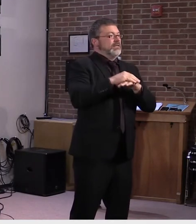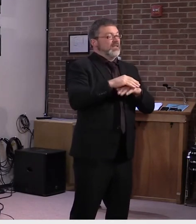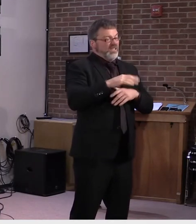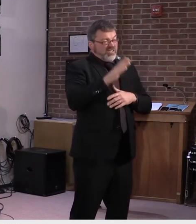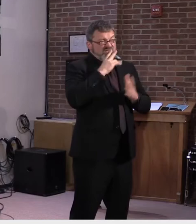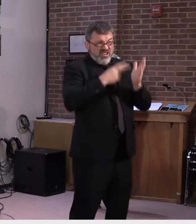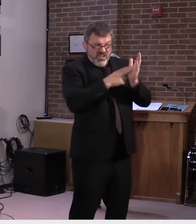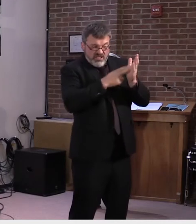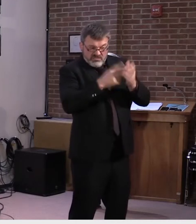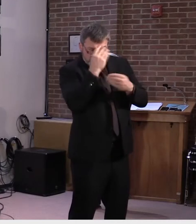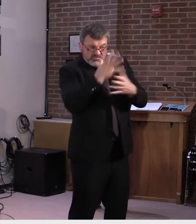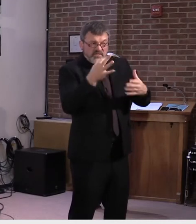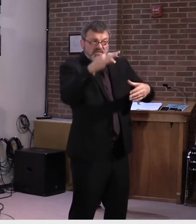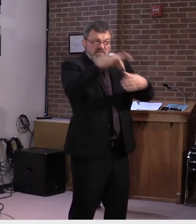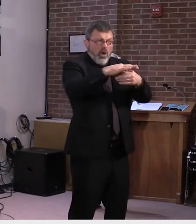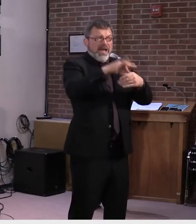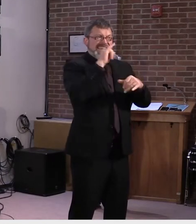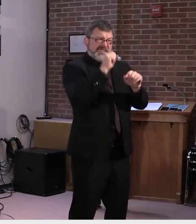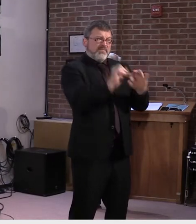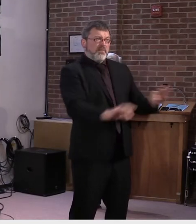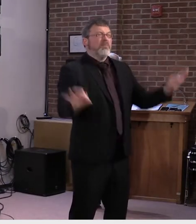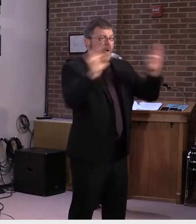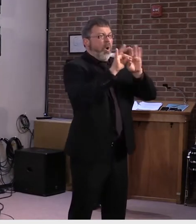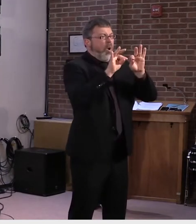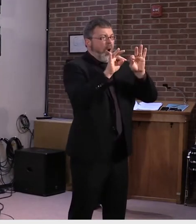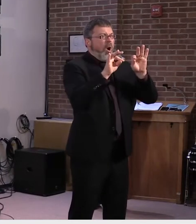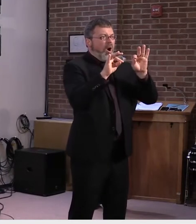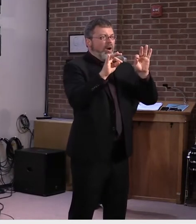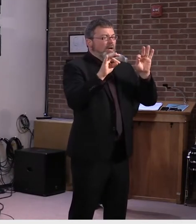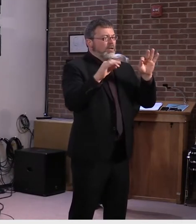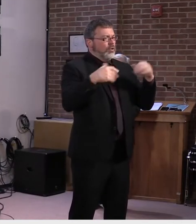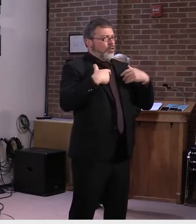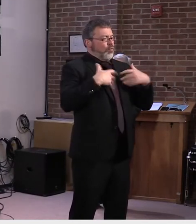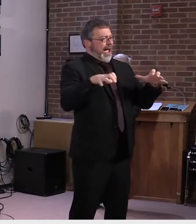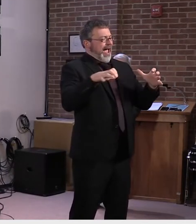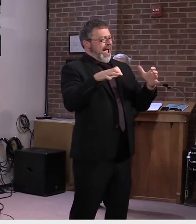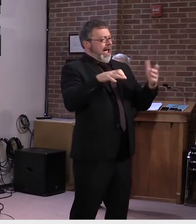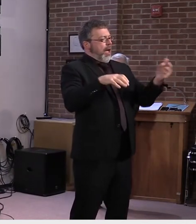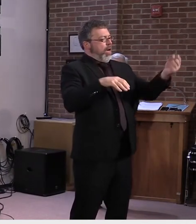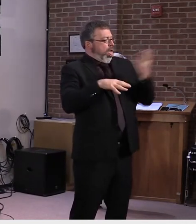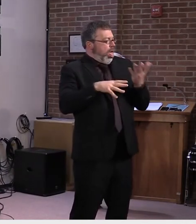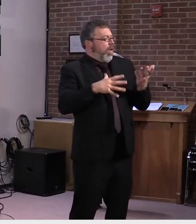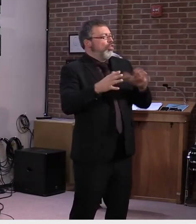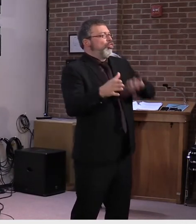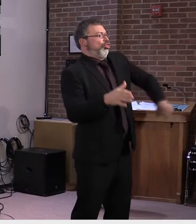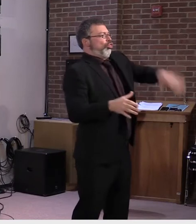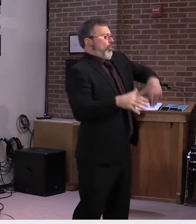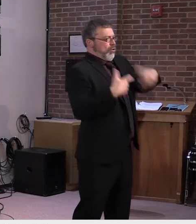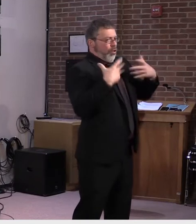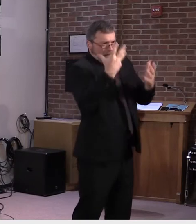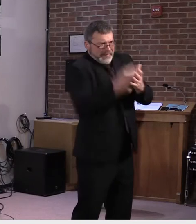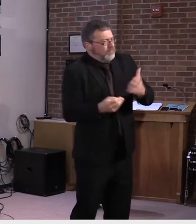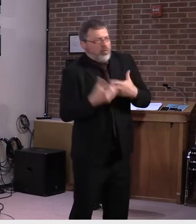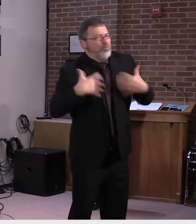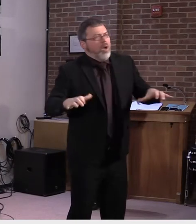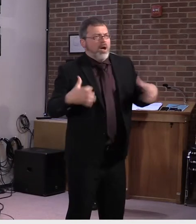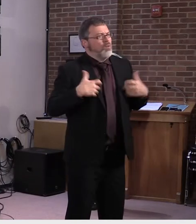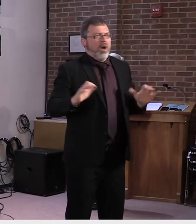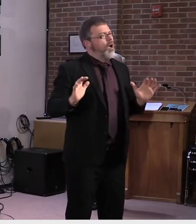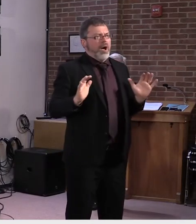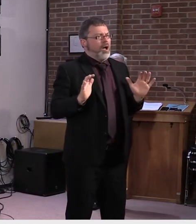counts. And so we don't want there to be any delay in, uh, in doing that. But we'll, uh, we'll continue to monitor this, work with the